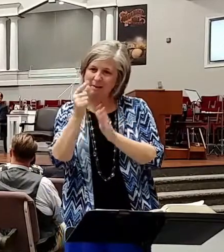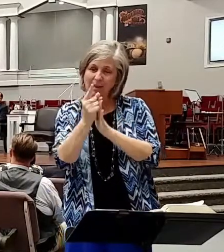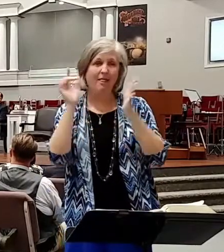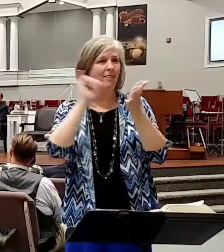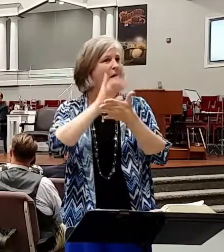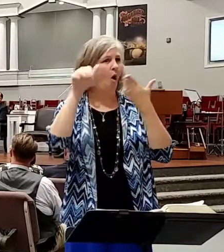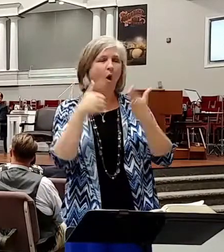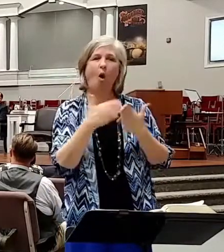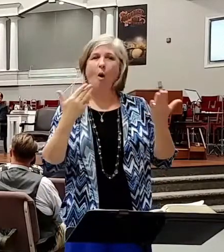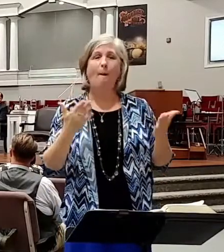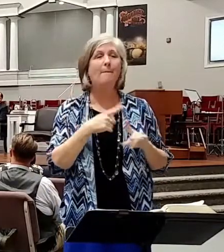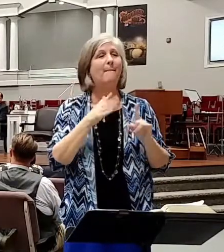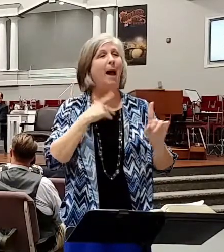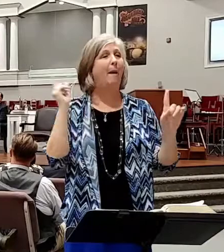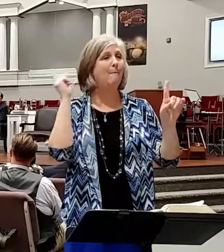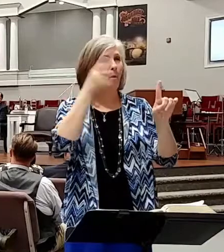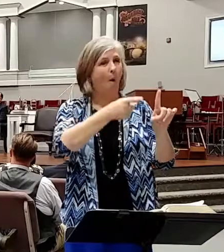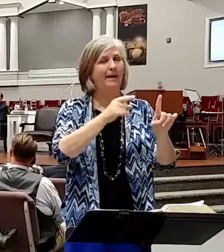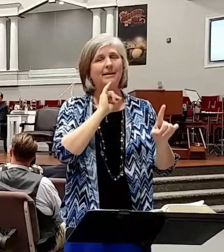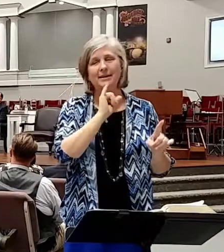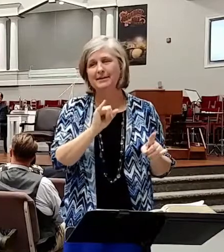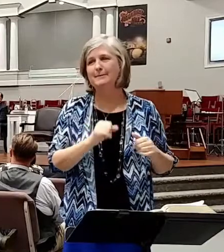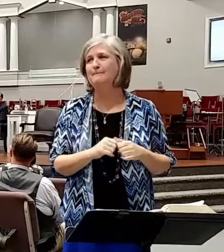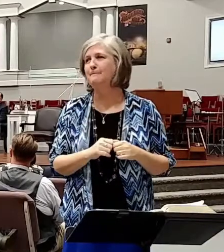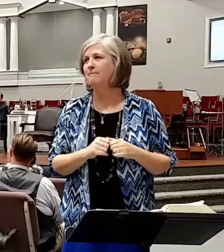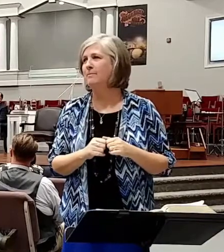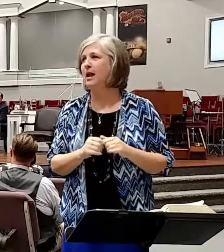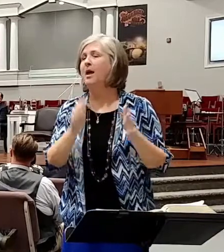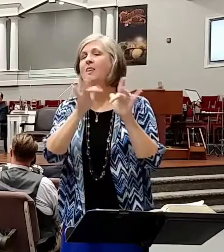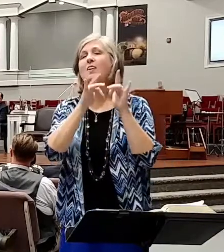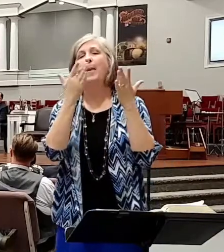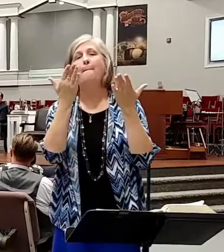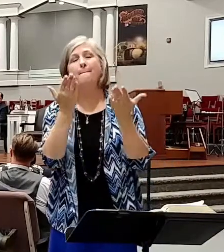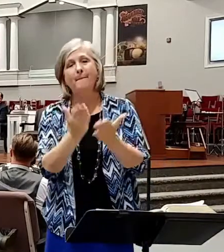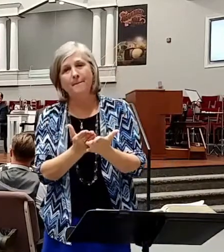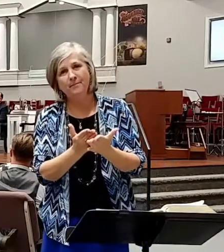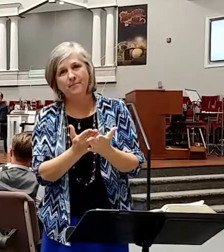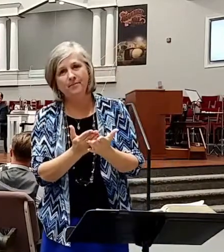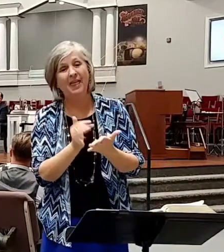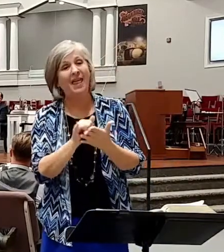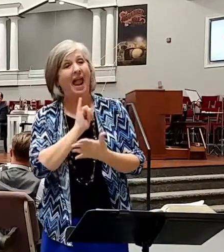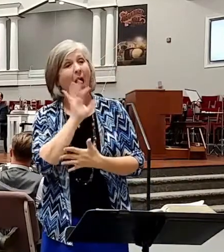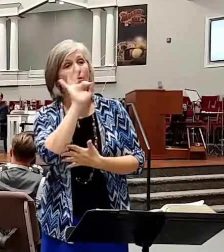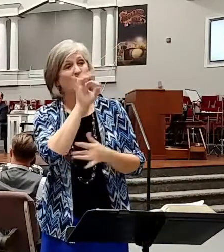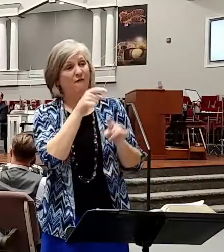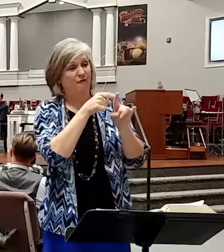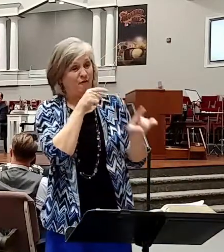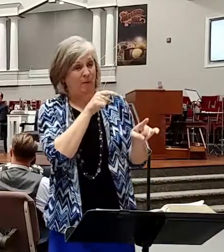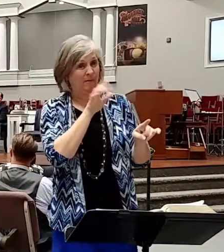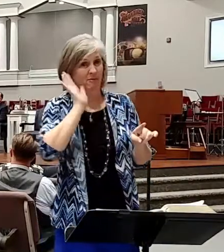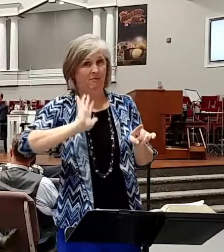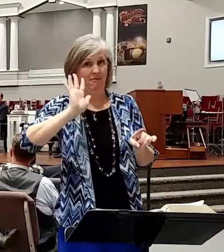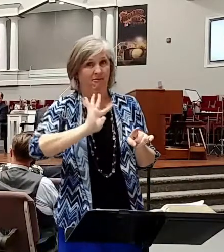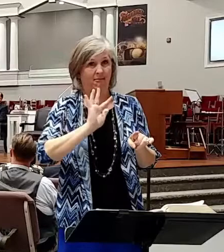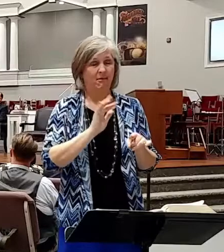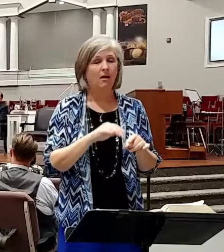Now my point in saying that is this, the Bible that I preached from then is the same Bible